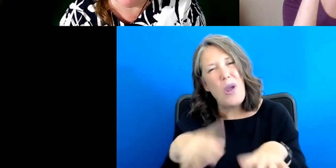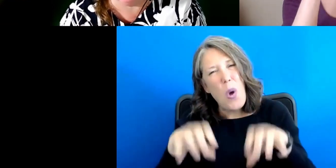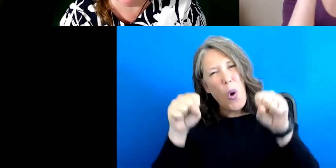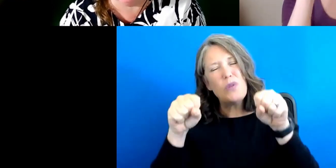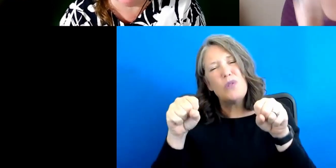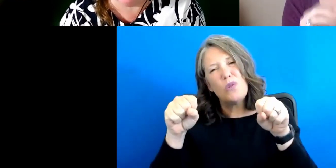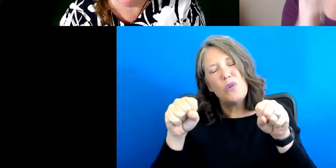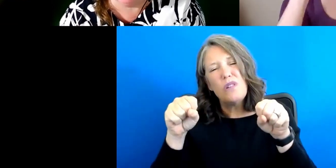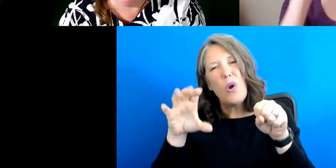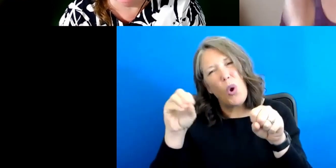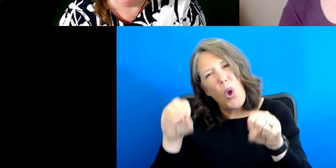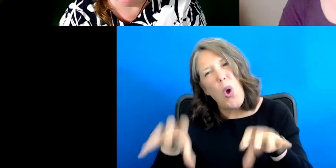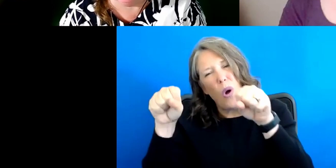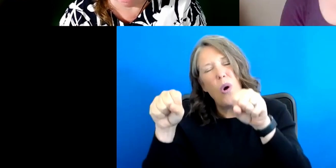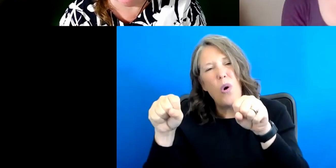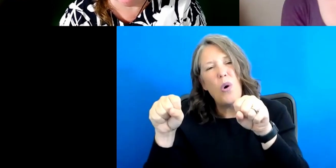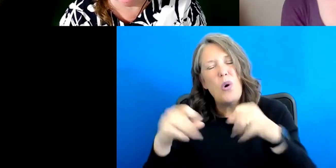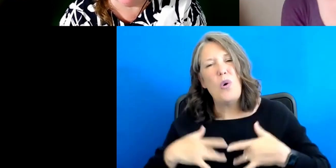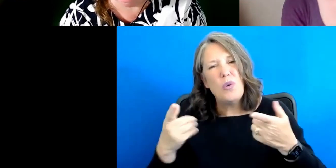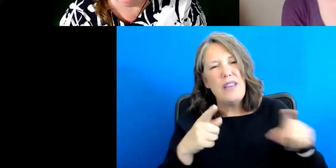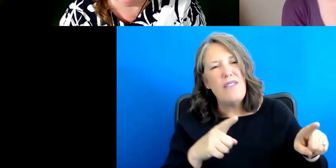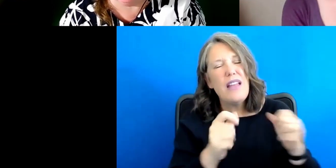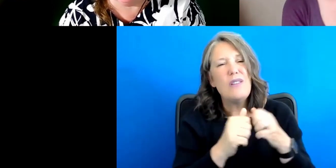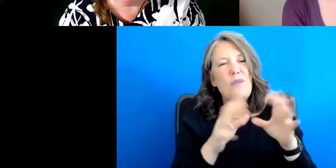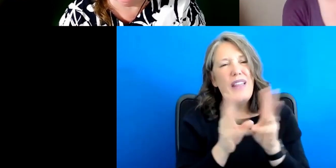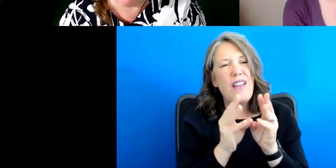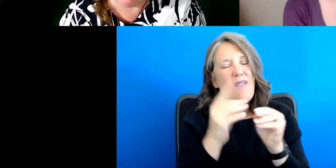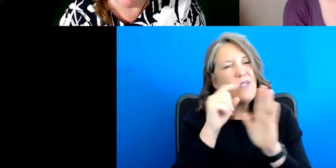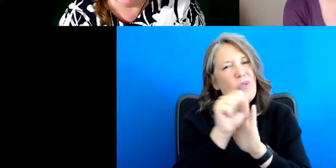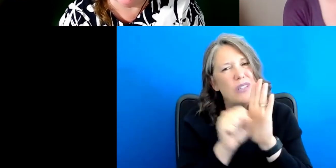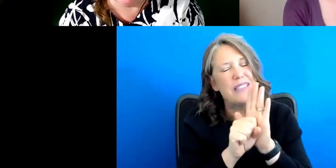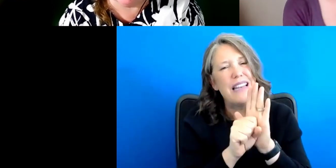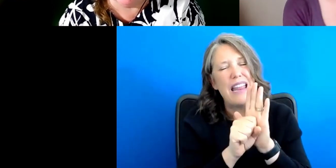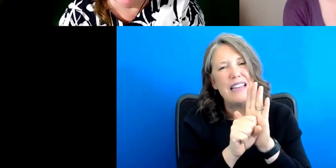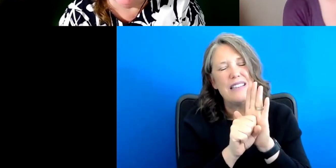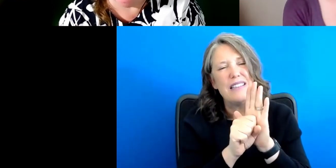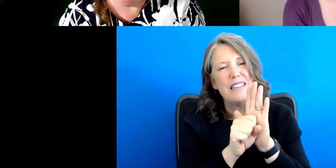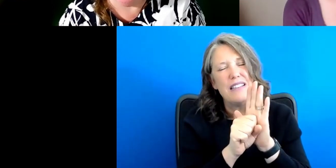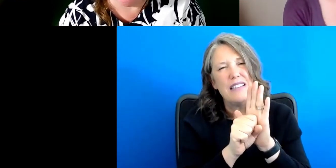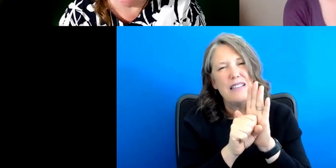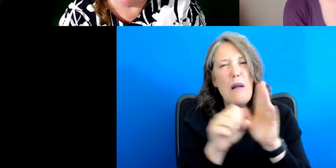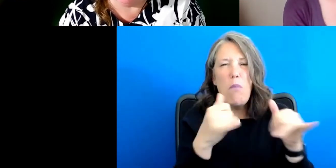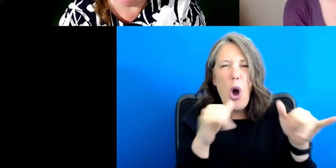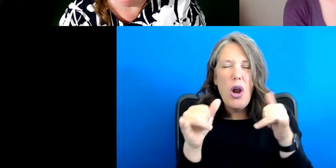side events at the, the conference of state parties at the United Nations. Um, we've spoken at the